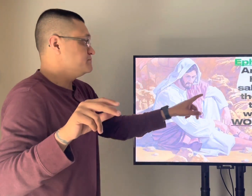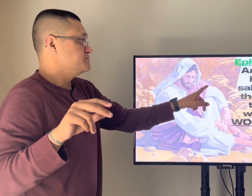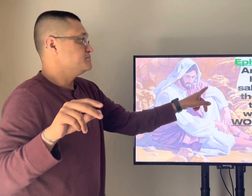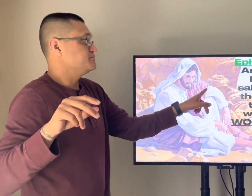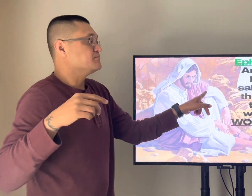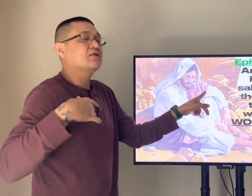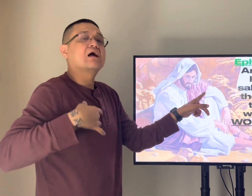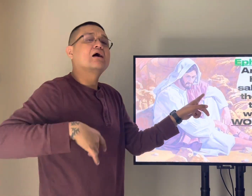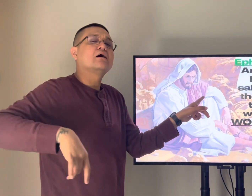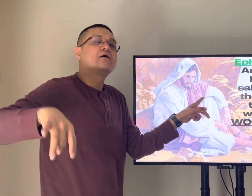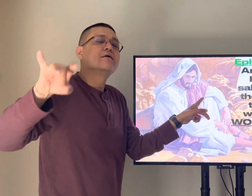okay